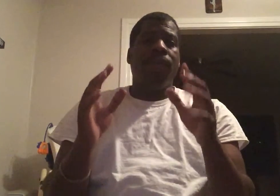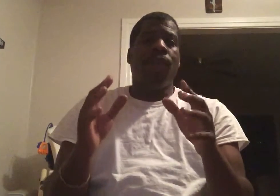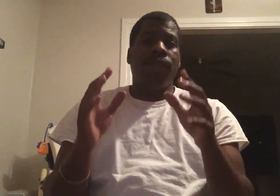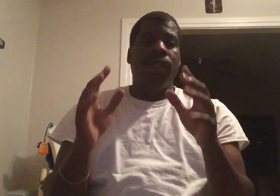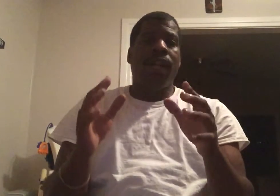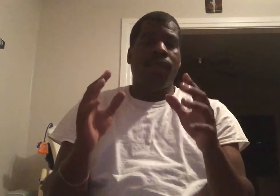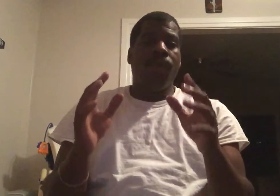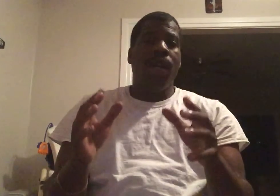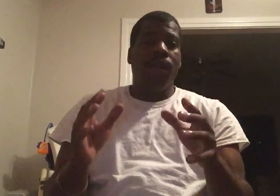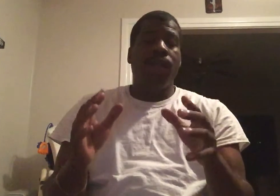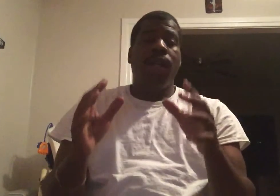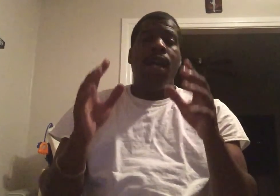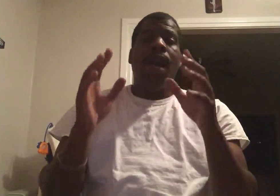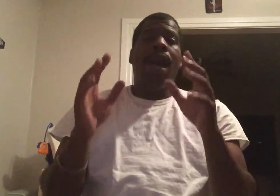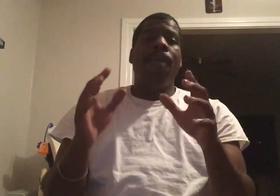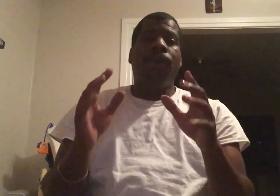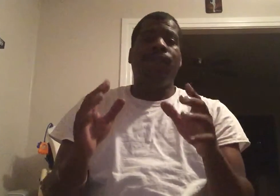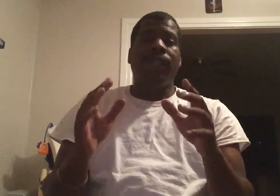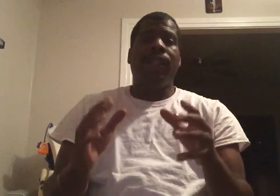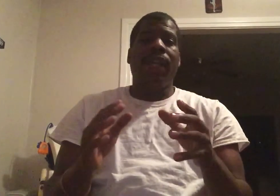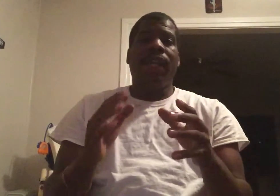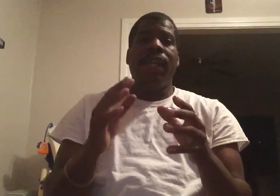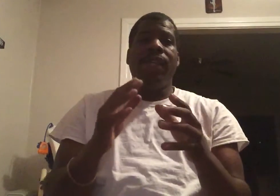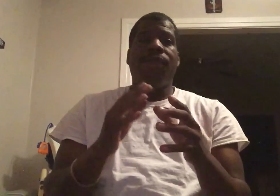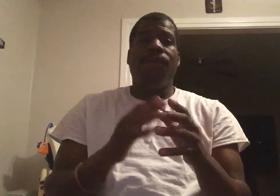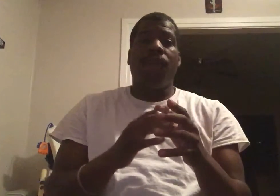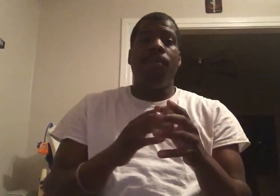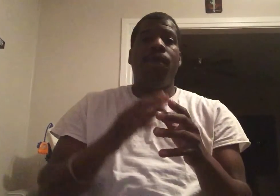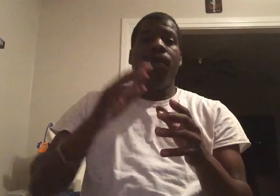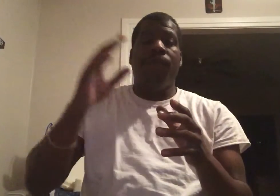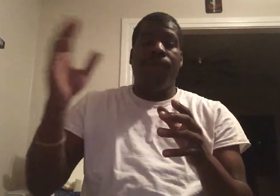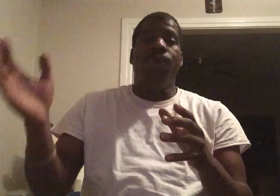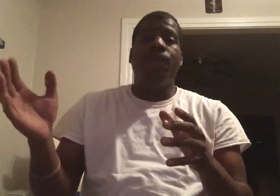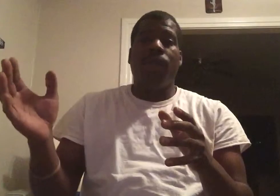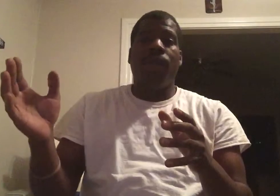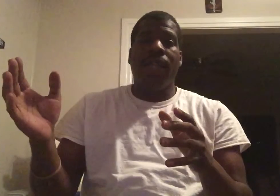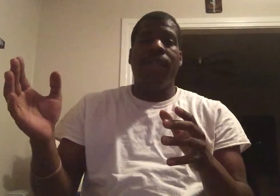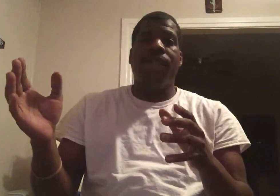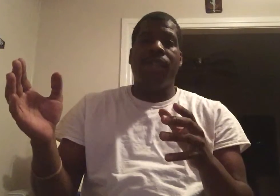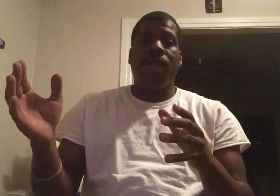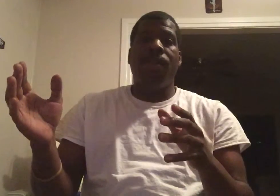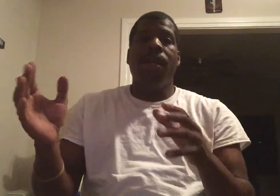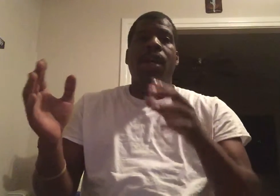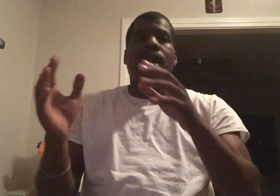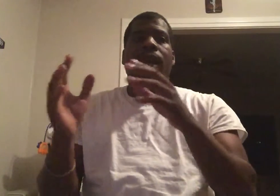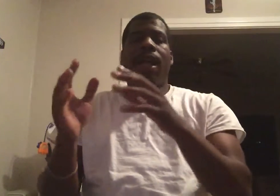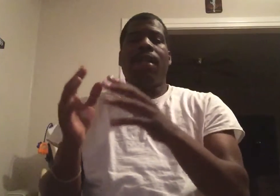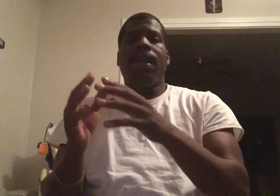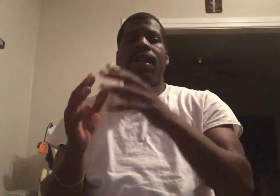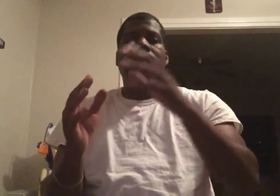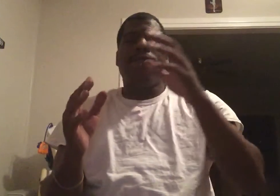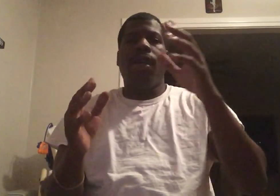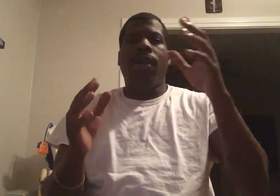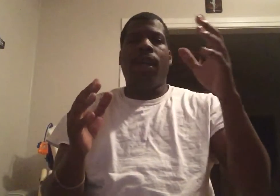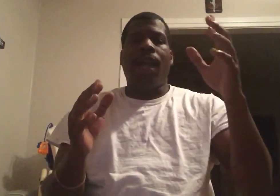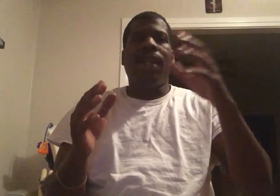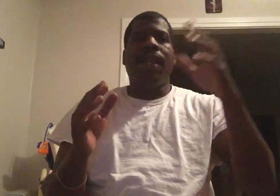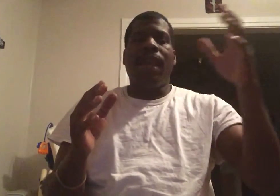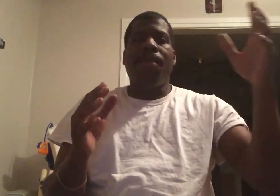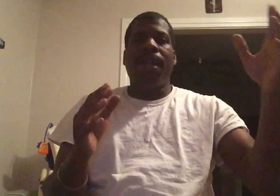regards to dr. Wells. I personally think he's from the future ladies and gentlemen like I think he's I think he came back